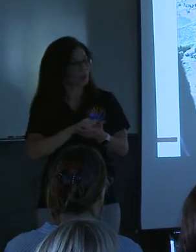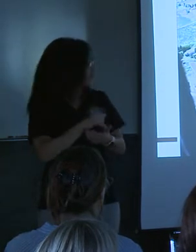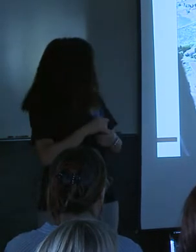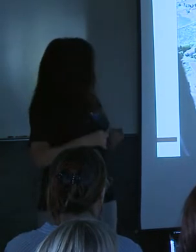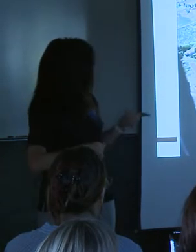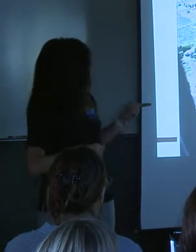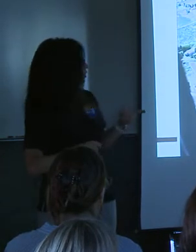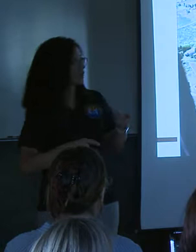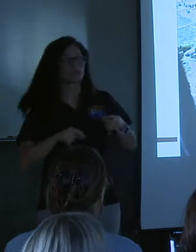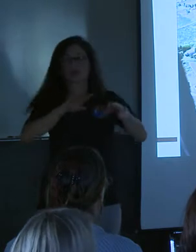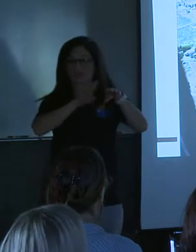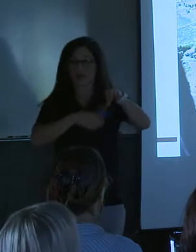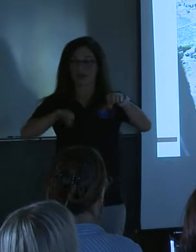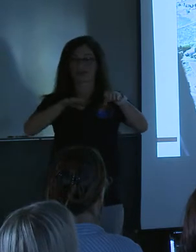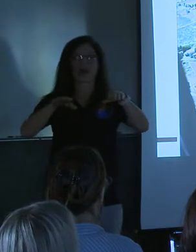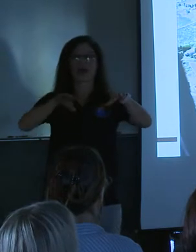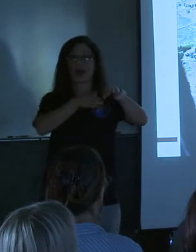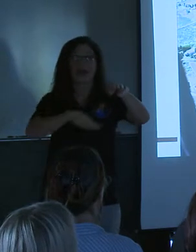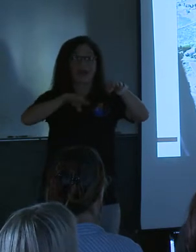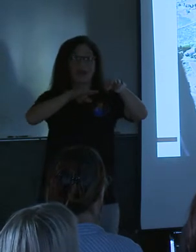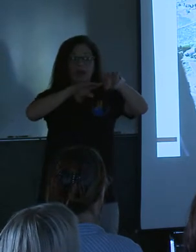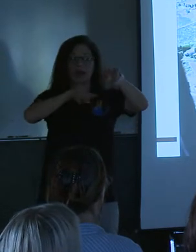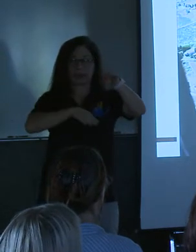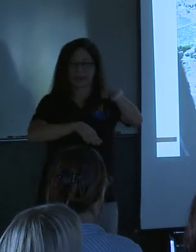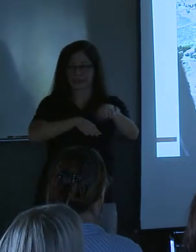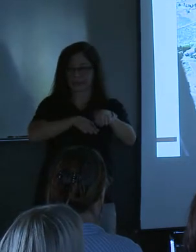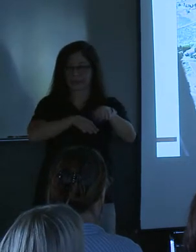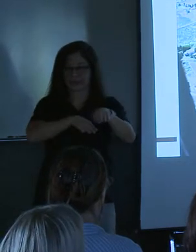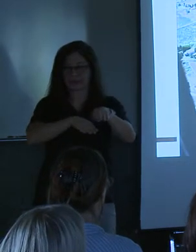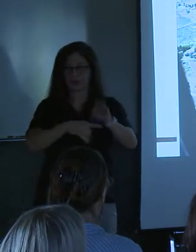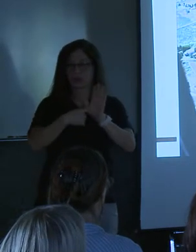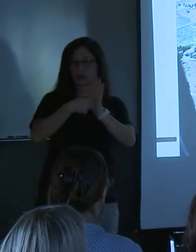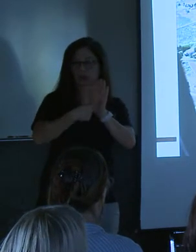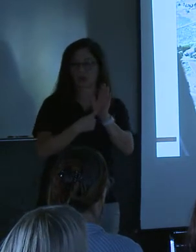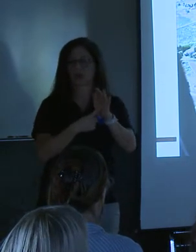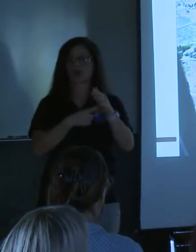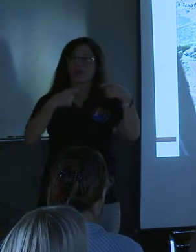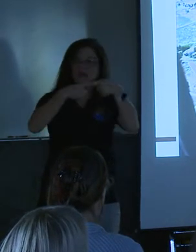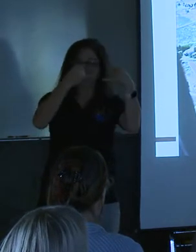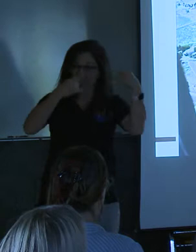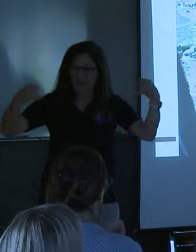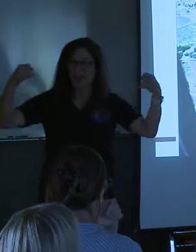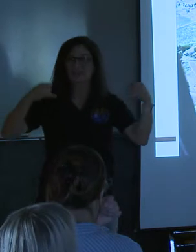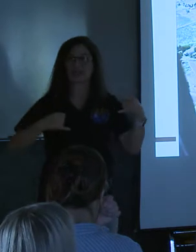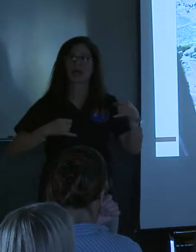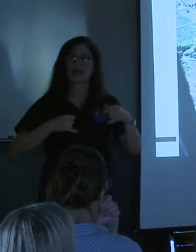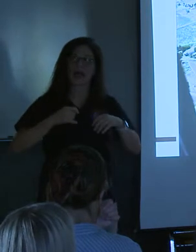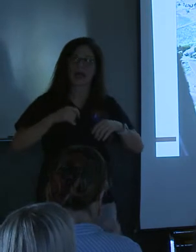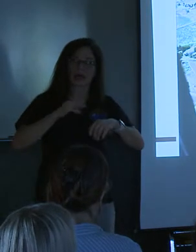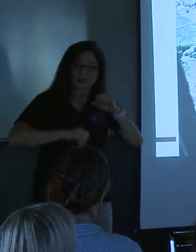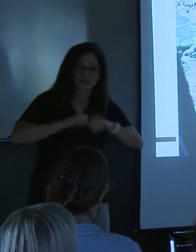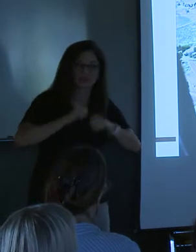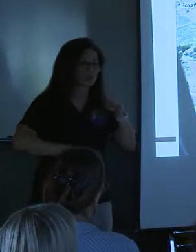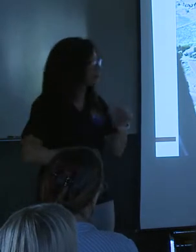those channels down again. It, uh, it erodes and exposes utilities and water lines. And then it, uh, it comes into